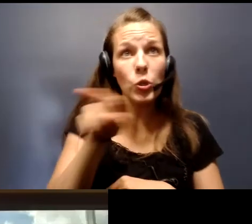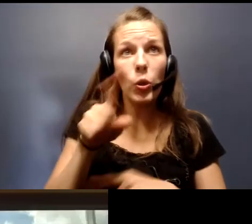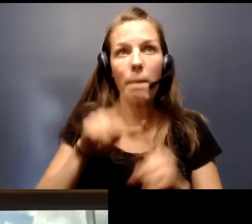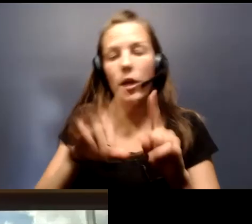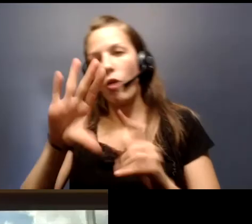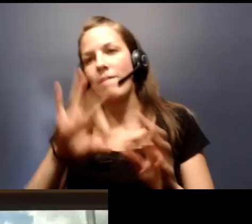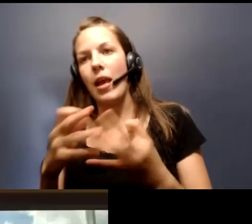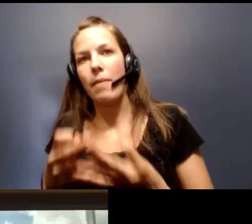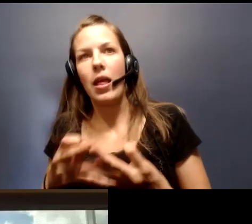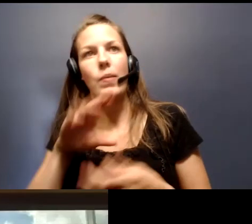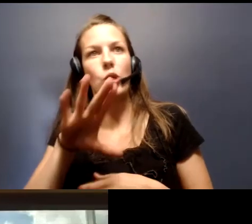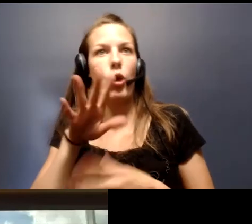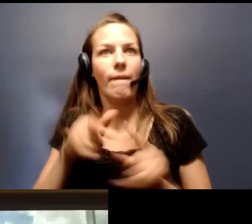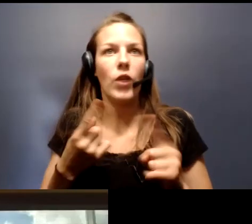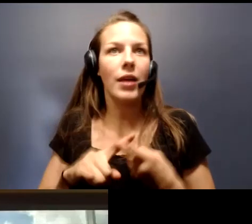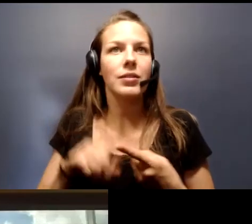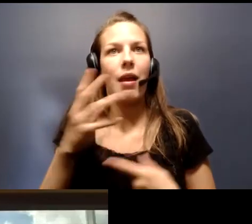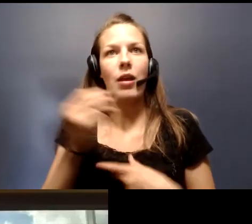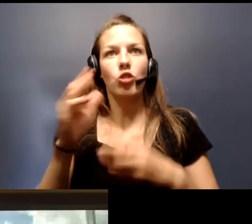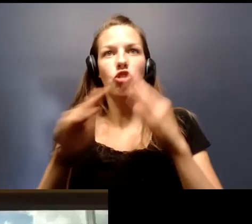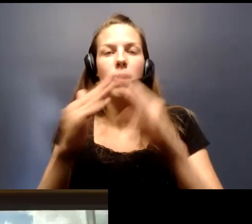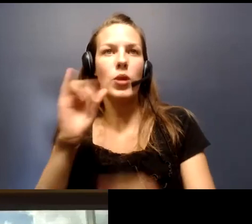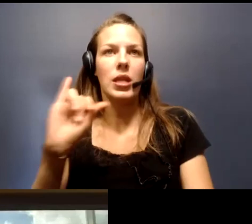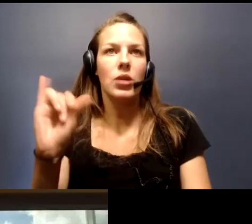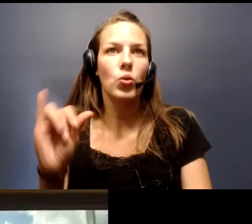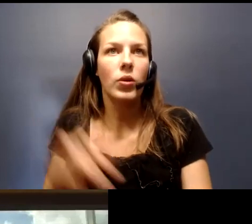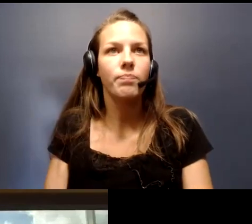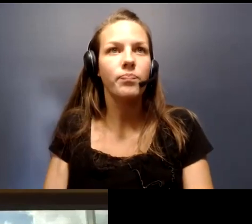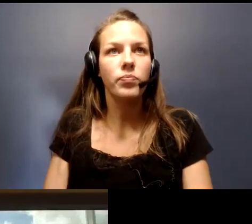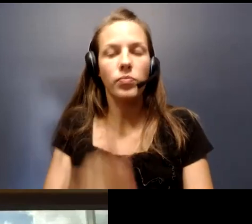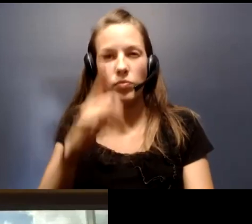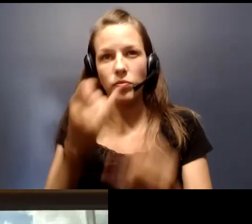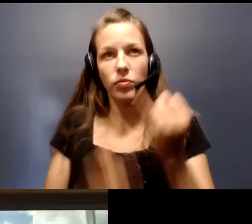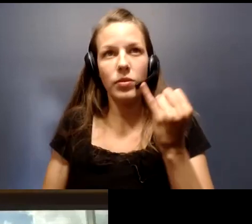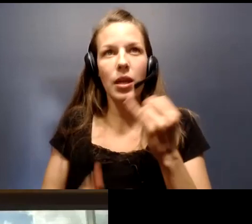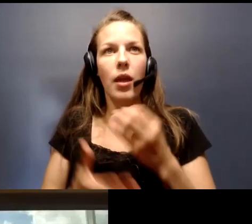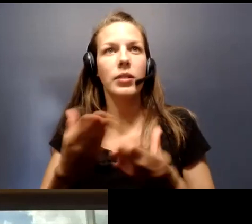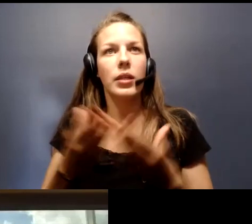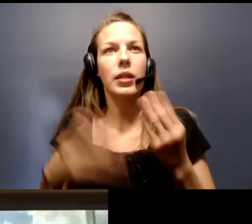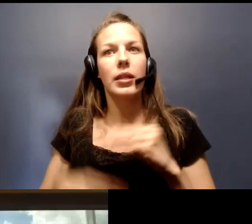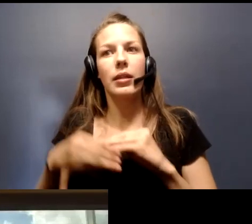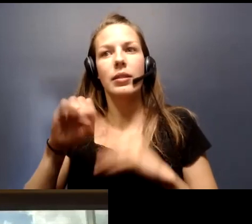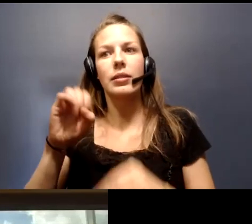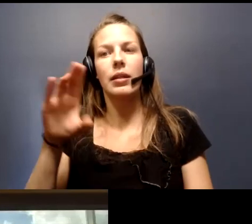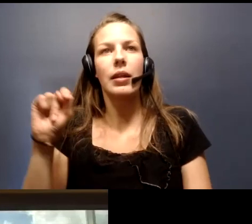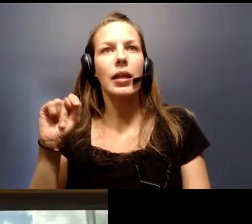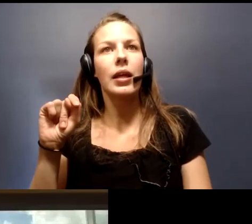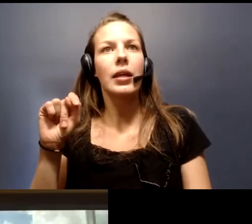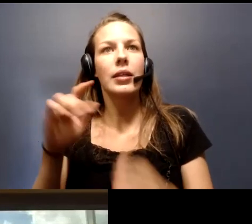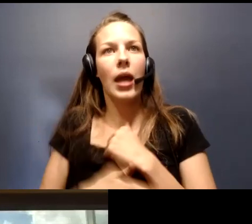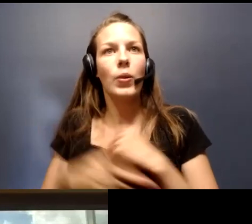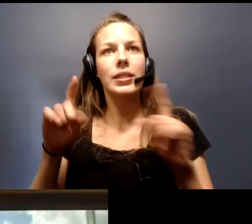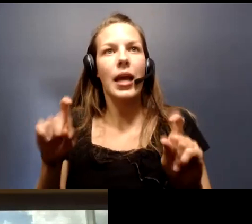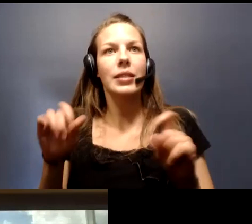family, your friends, and your community. One last note, the Scott County Test Iowa site